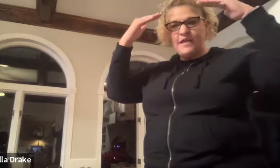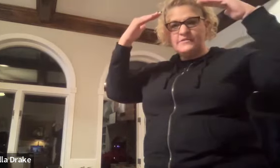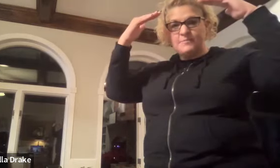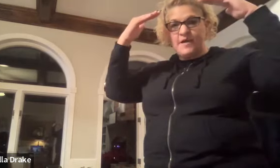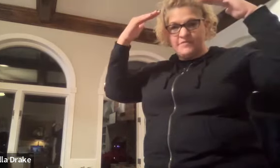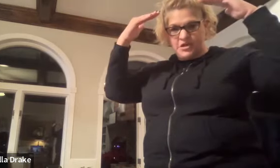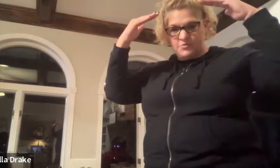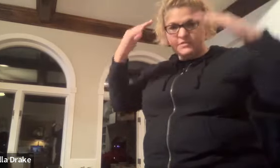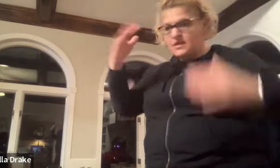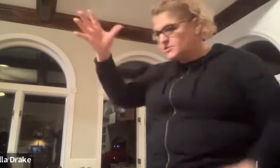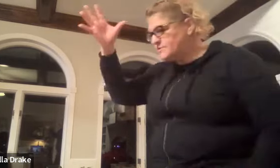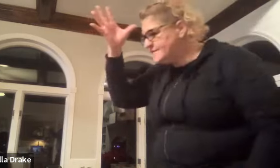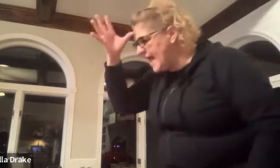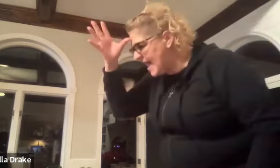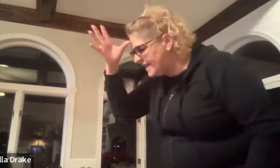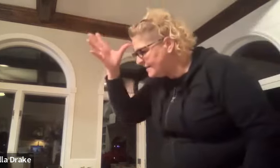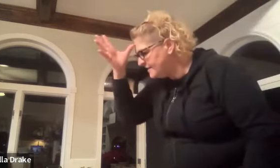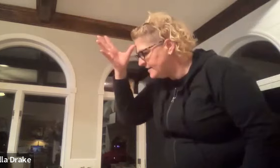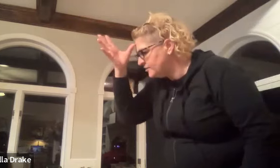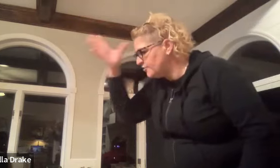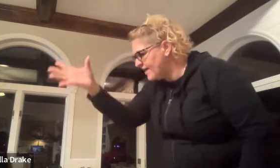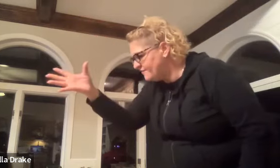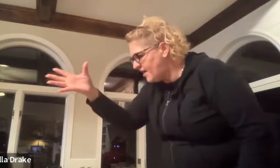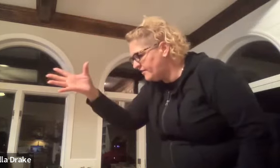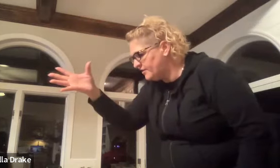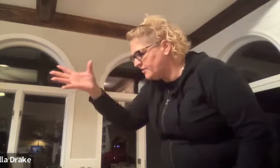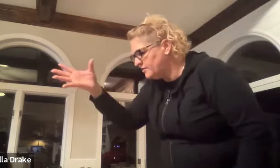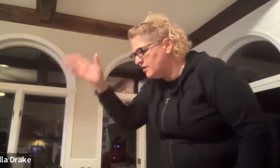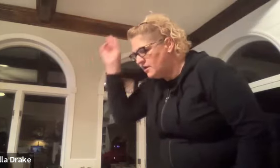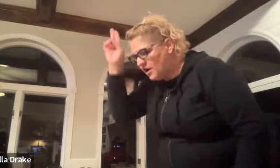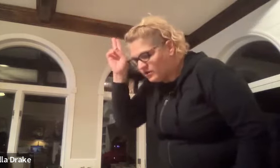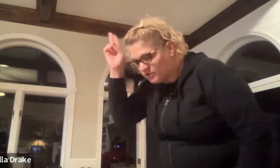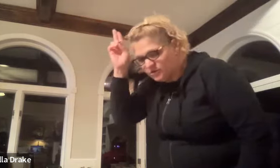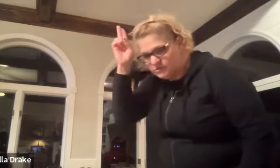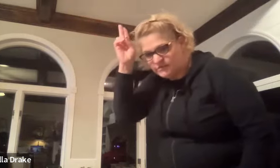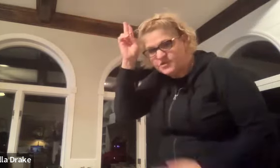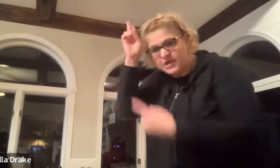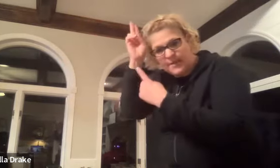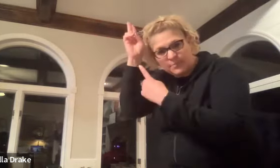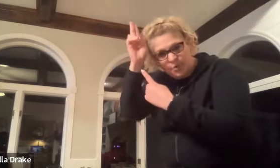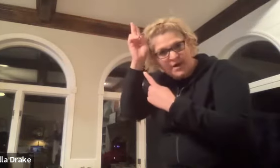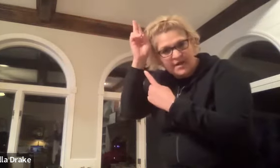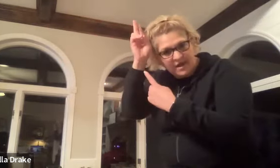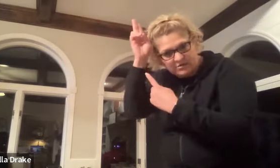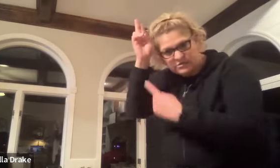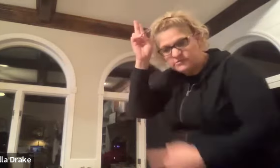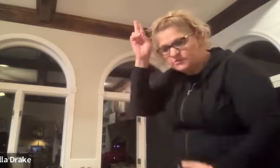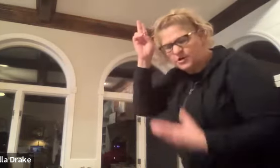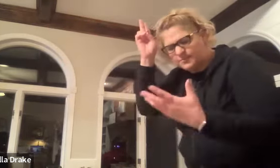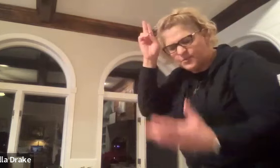males above the nose so dad grandfather uncle you're talking about a boy uncle or a